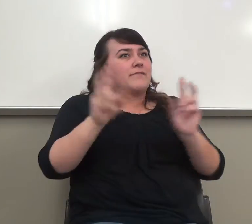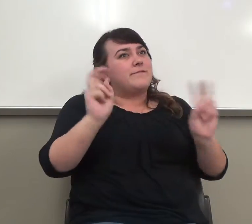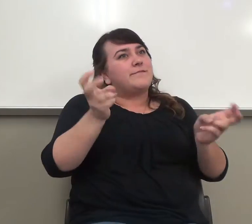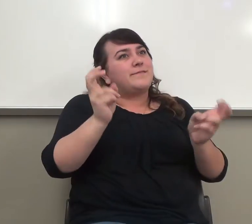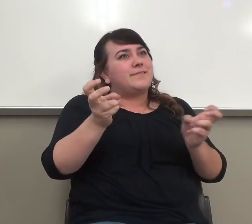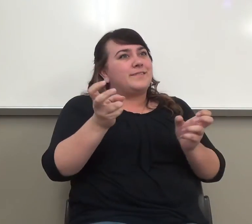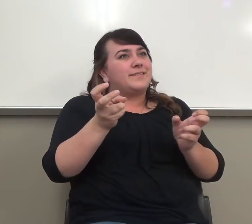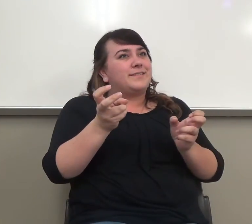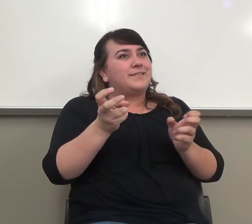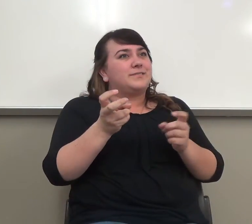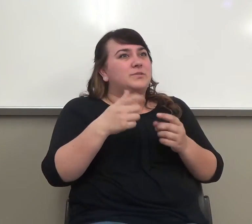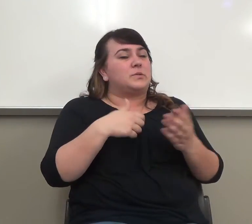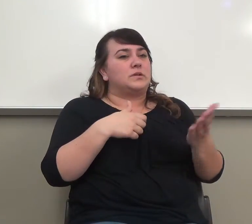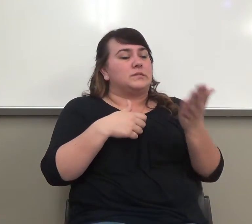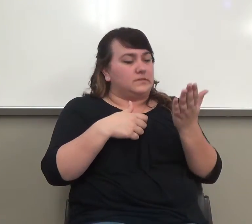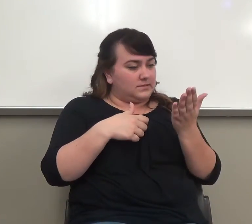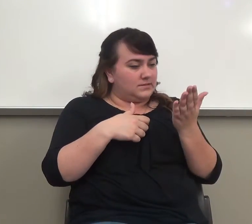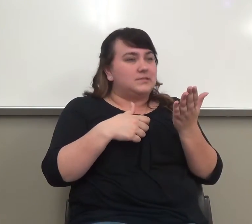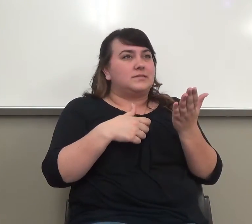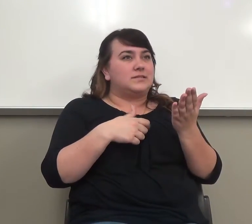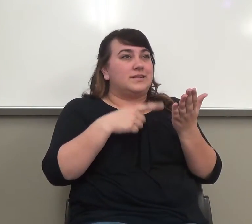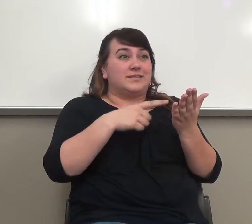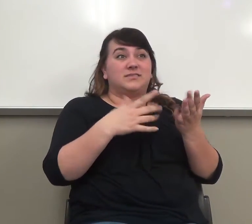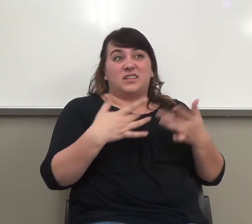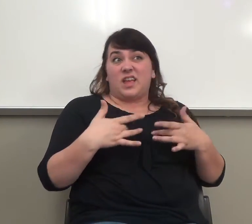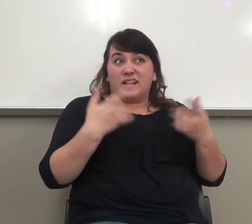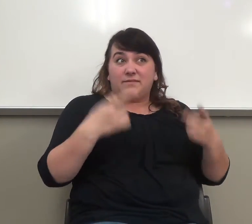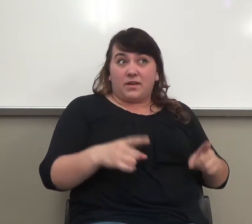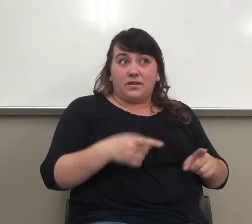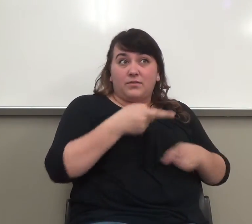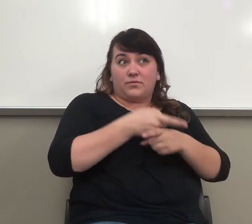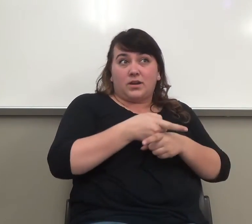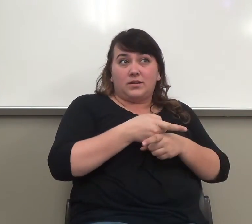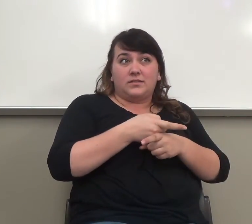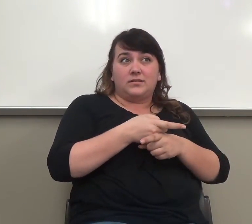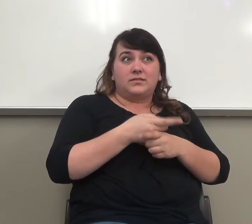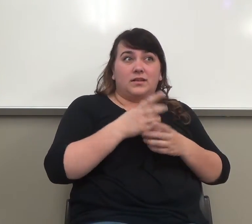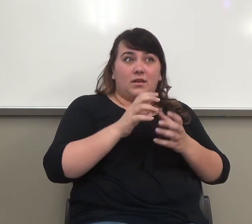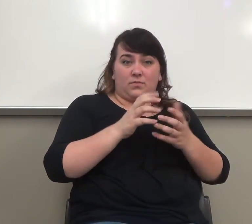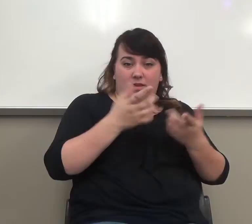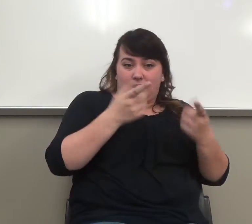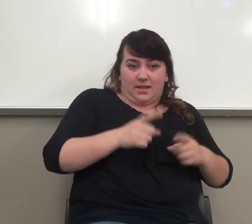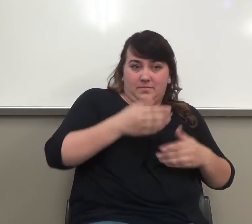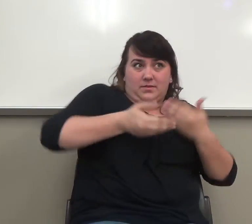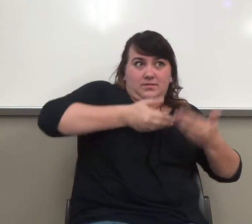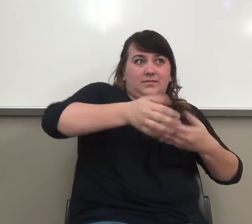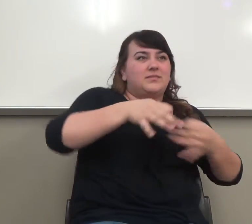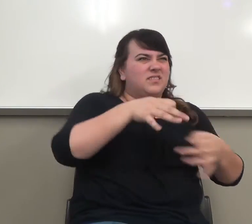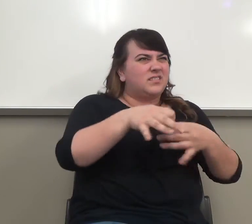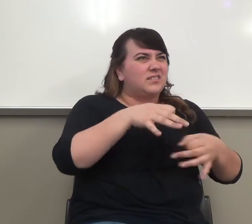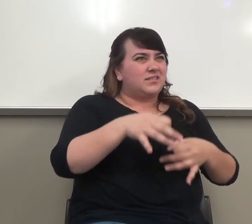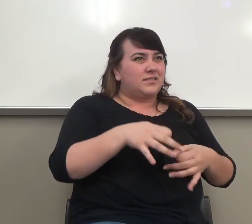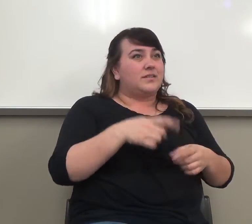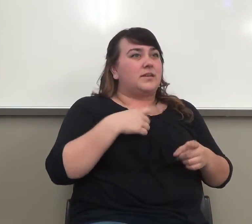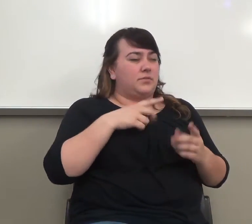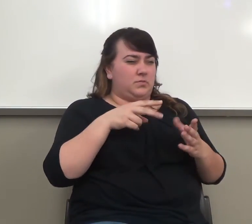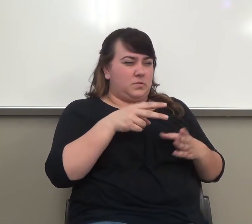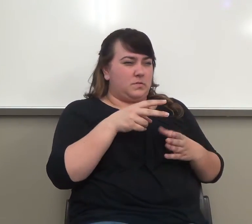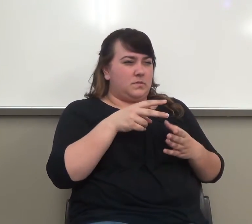take this paper, this is an event, right? If you want to take this paper and focus it a little bit, pass it